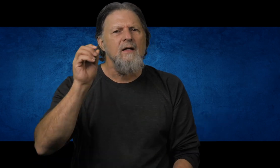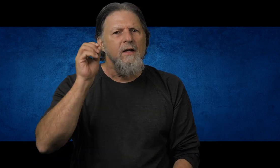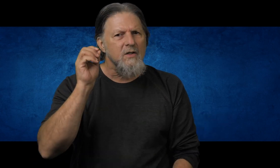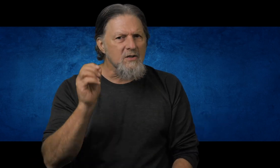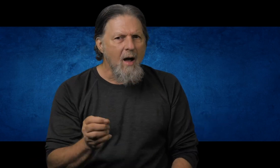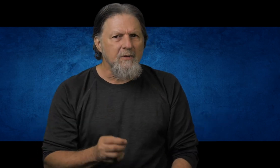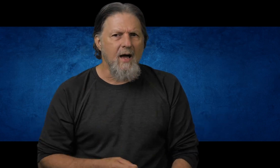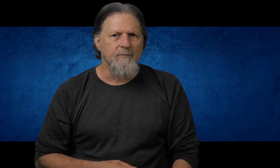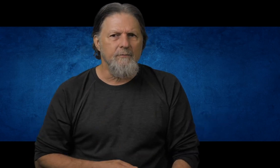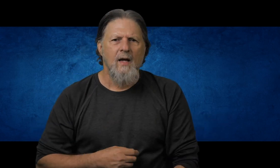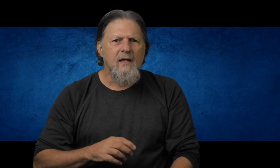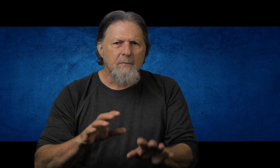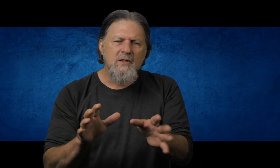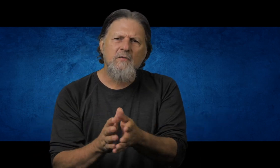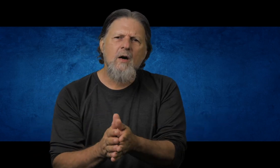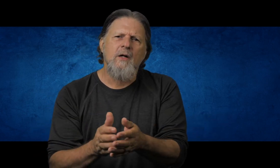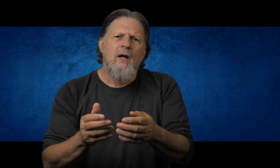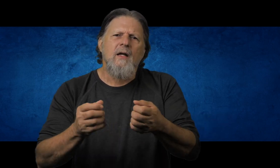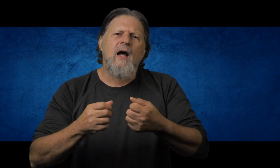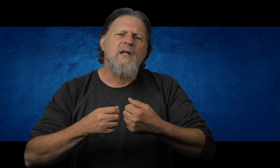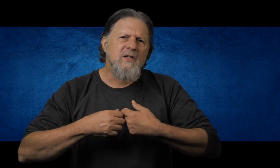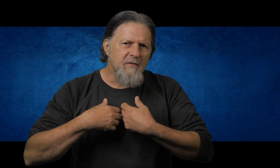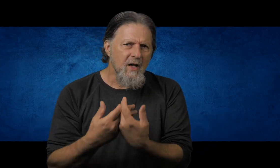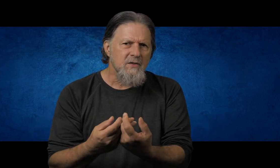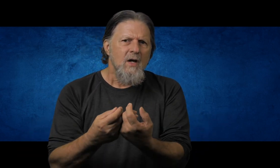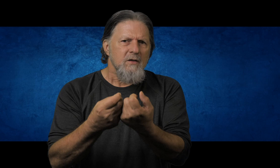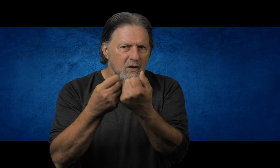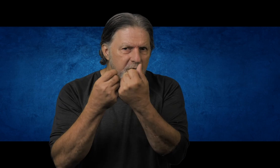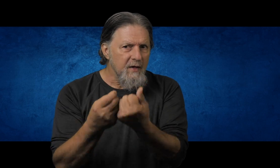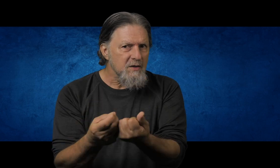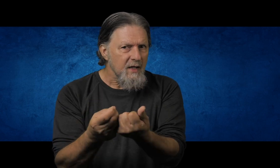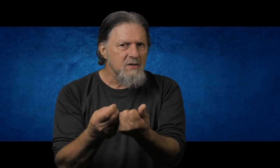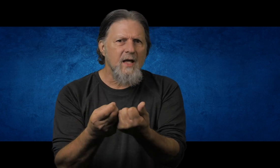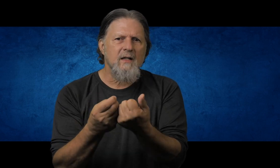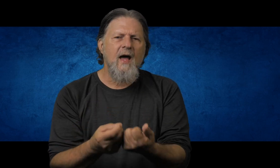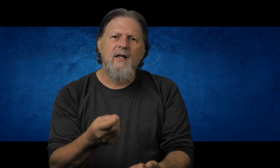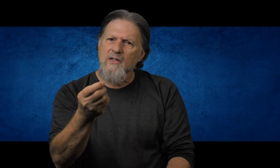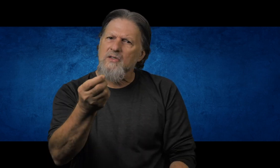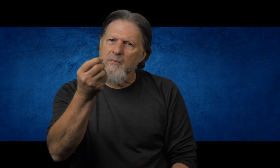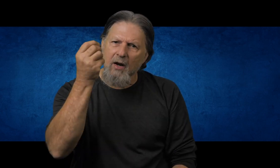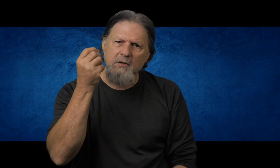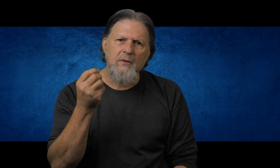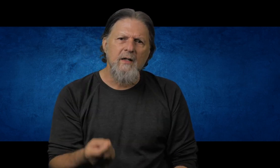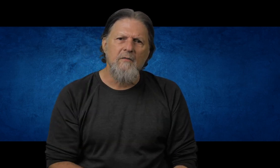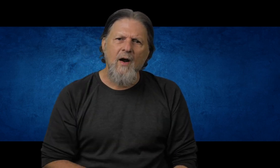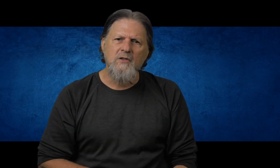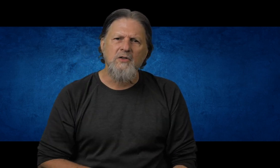to stop that. And the piece of armor God has given us to defend us against that attack is the breastplate of righteousness.